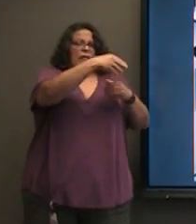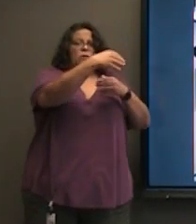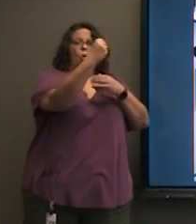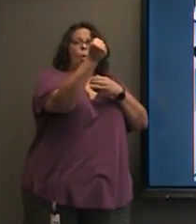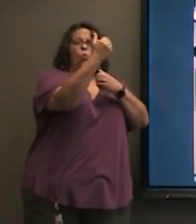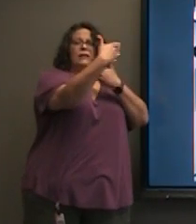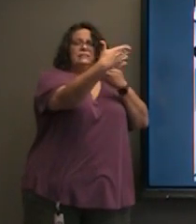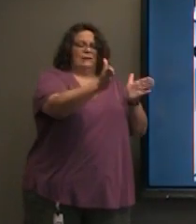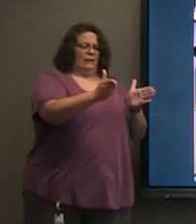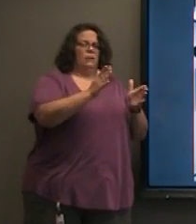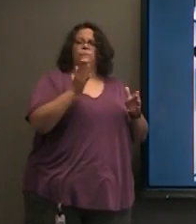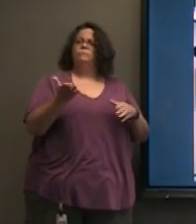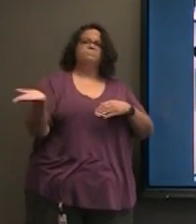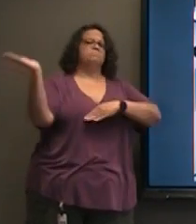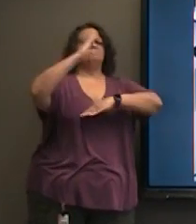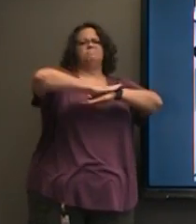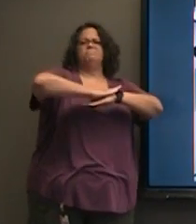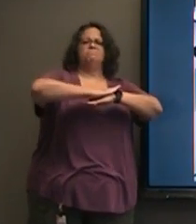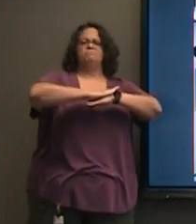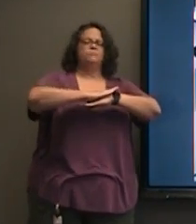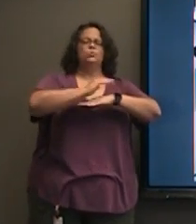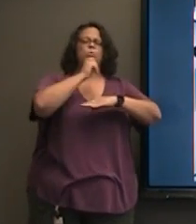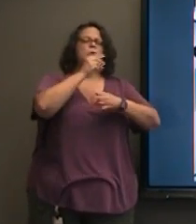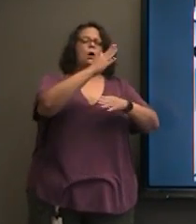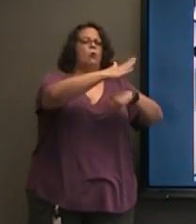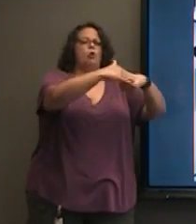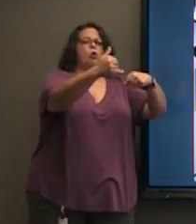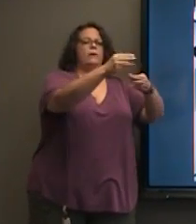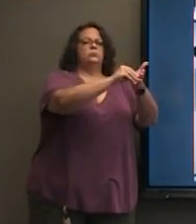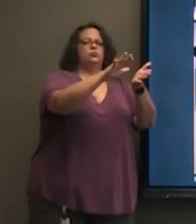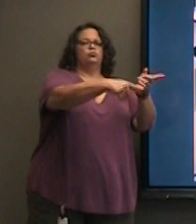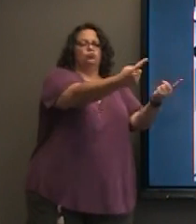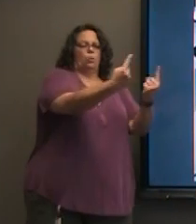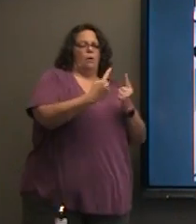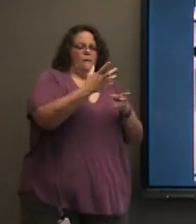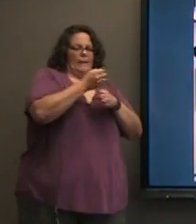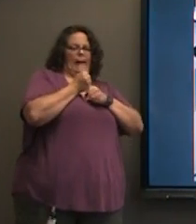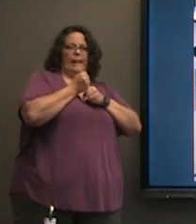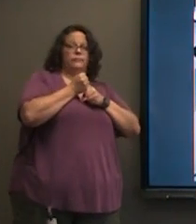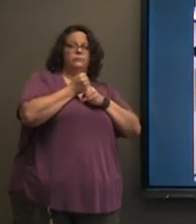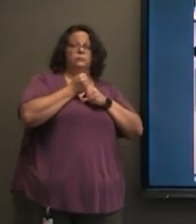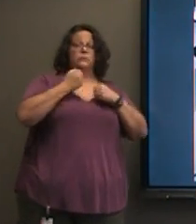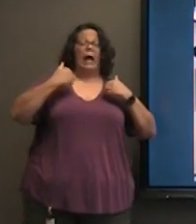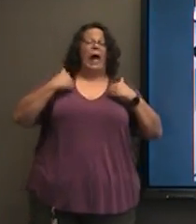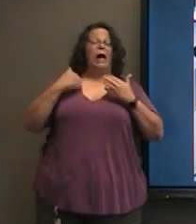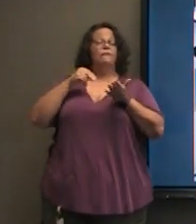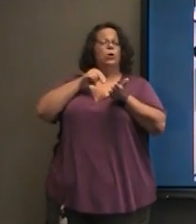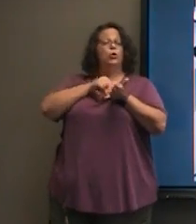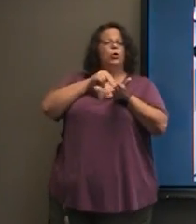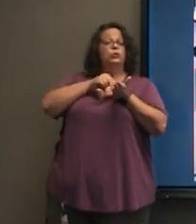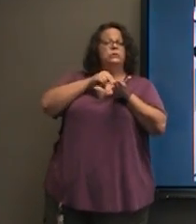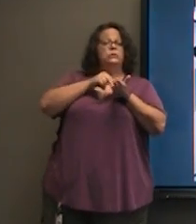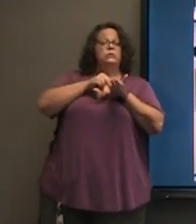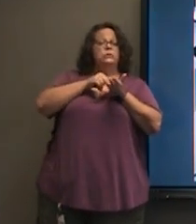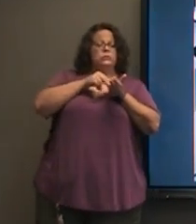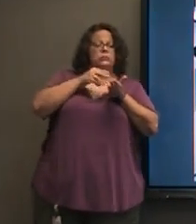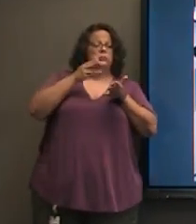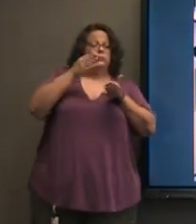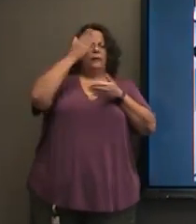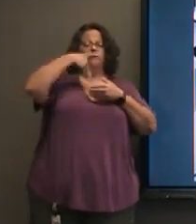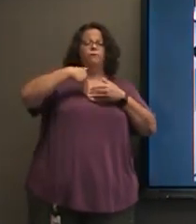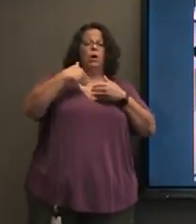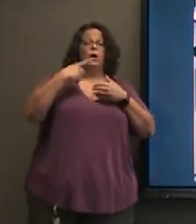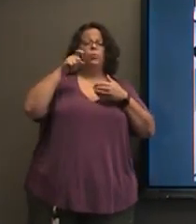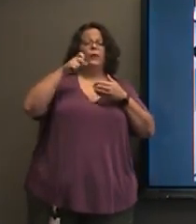up for drop-offs. In addition to the holding tank, we have our nurse in the front office. So we want to keep this area as clean and as clear as